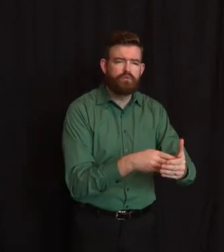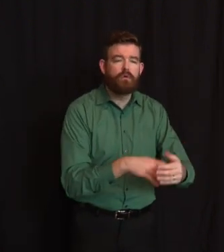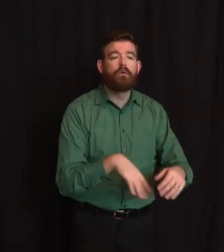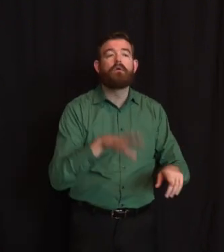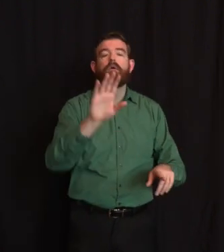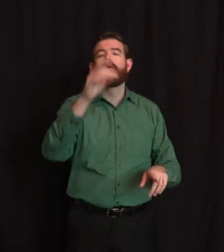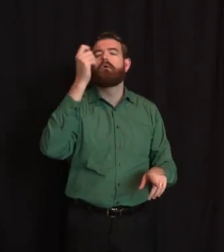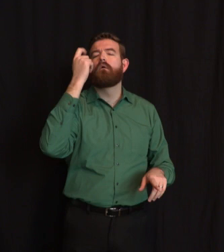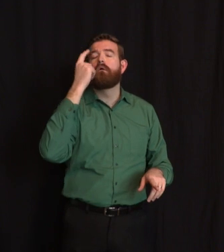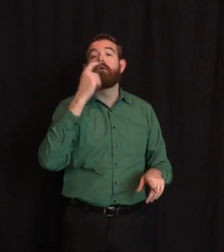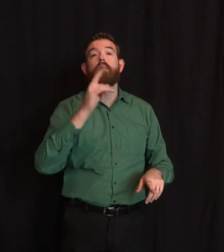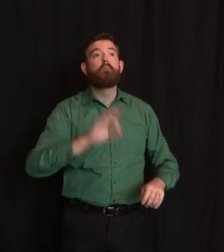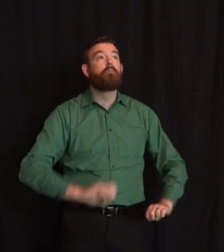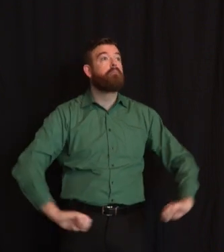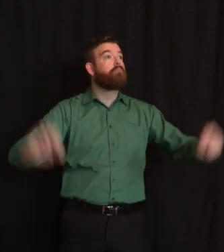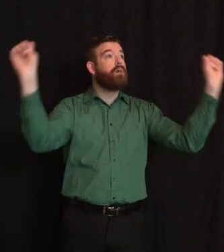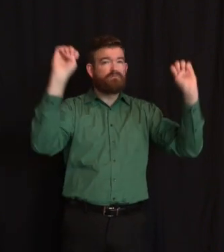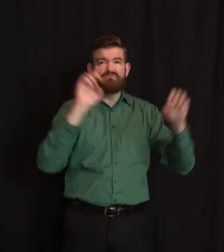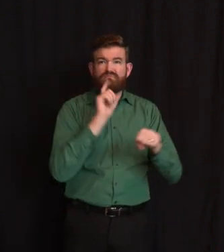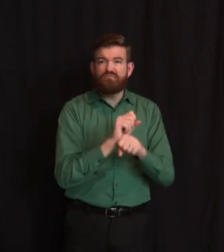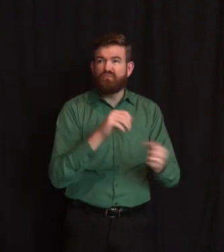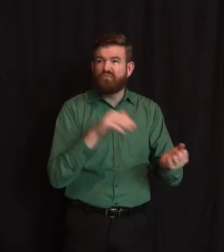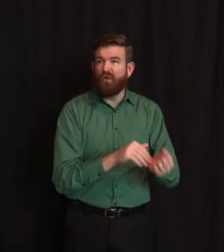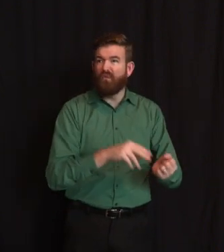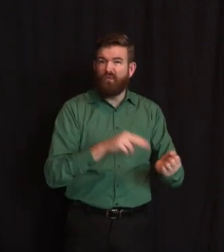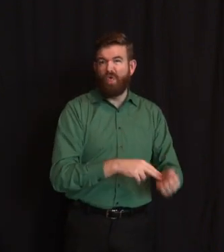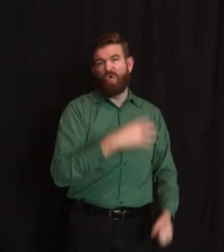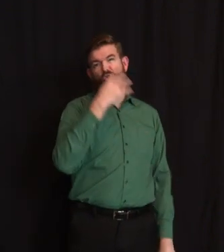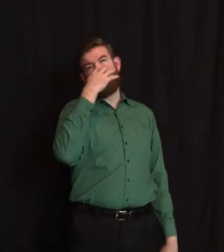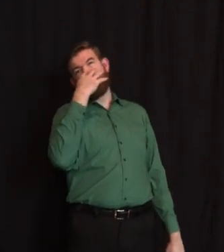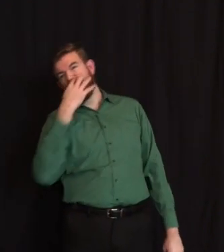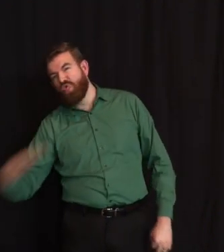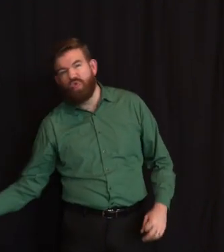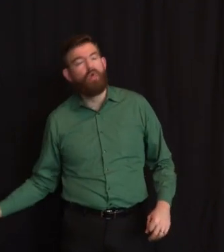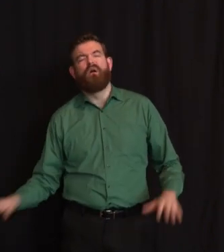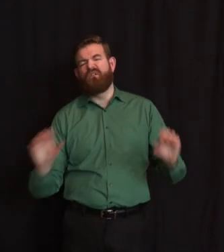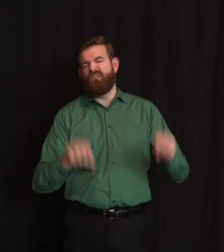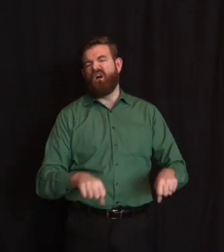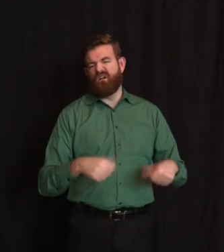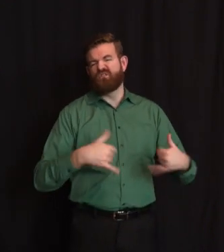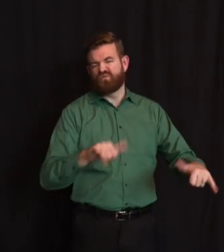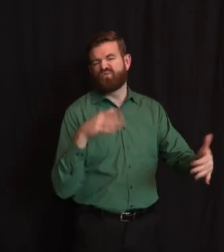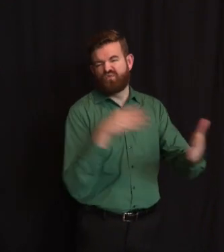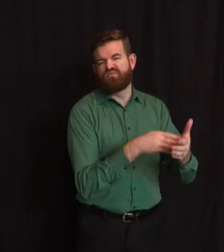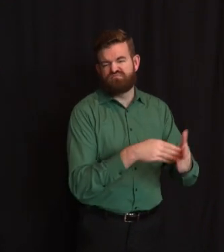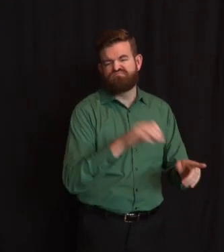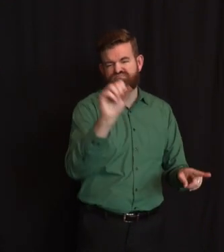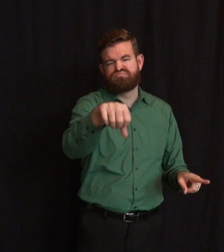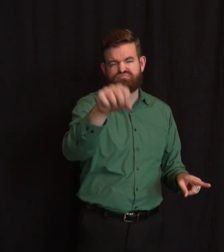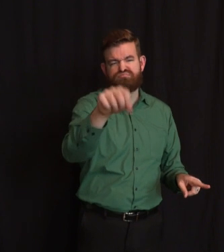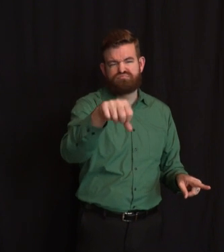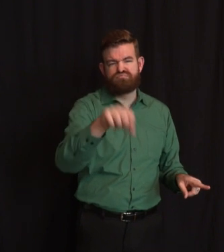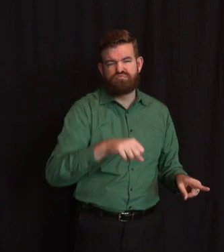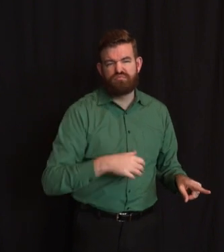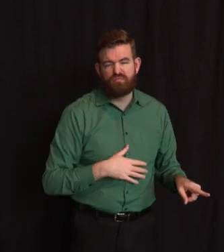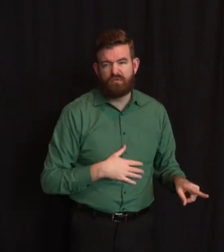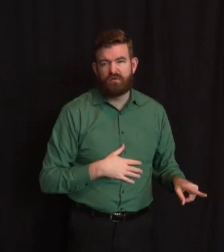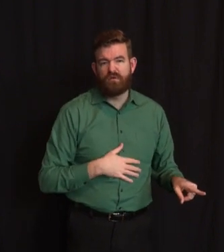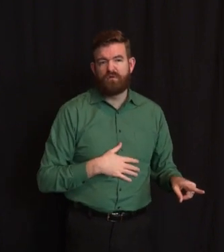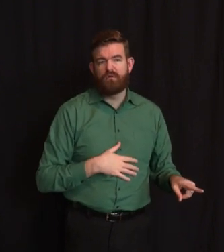We're good, Charlie. Very quickly. Very quickly. for 2G, is that for new construction? Or are we